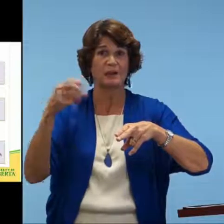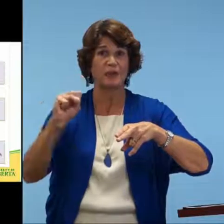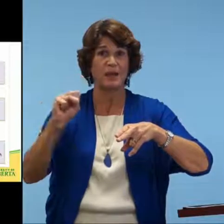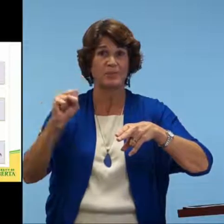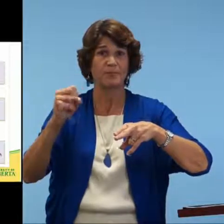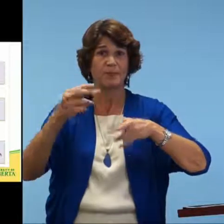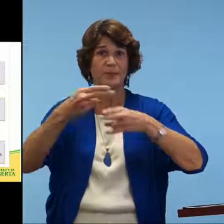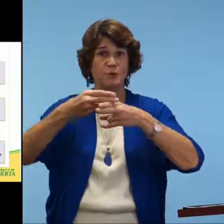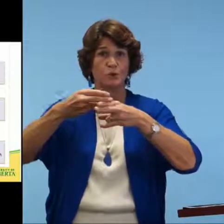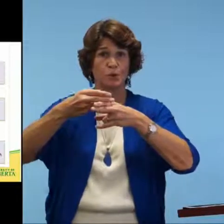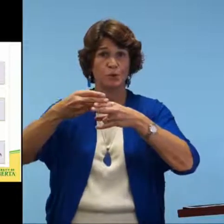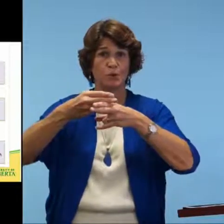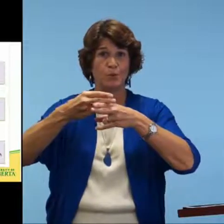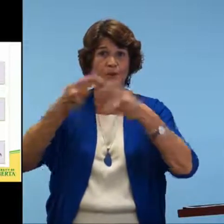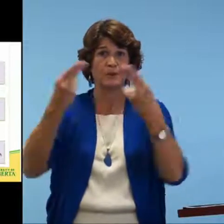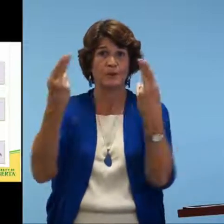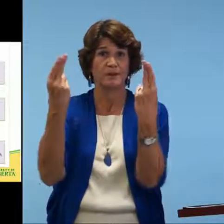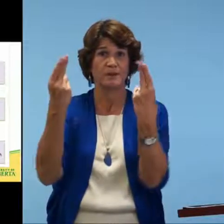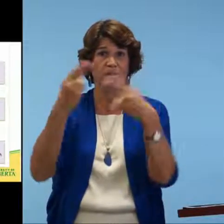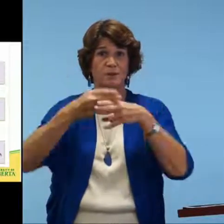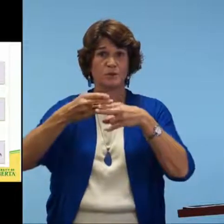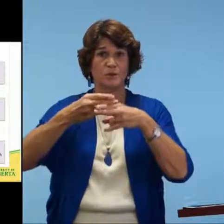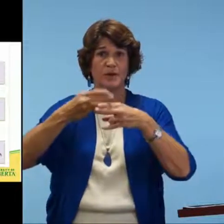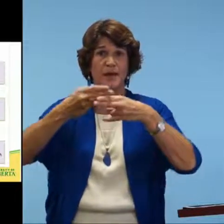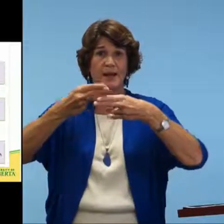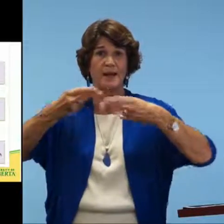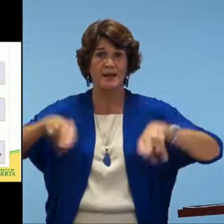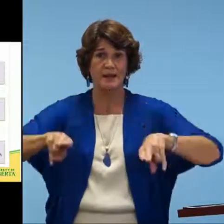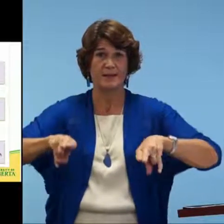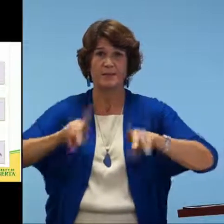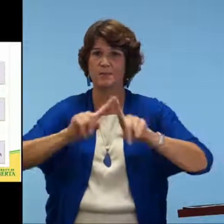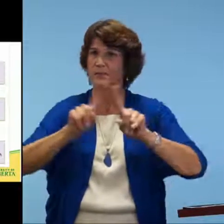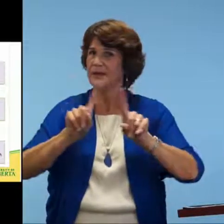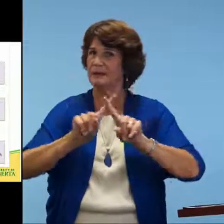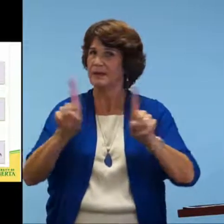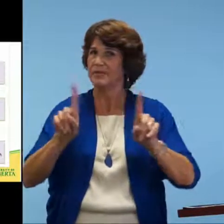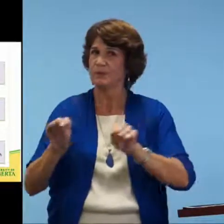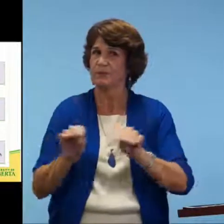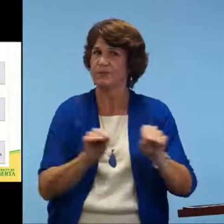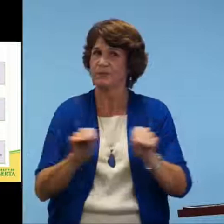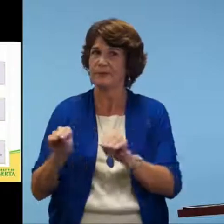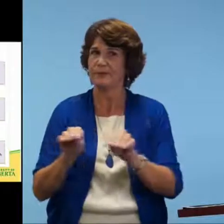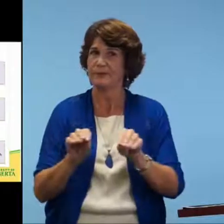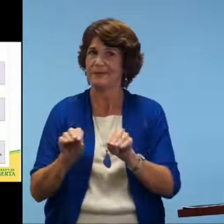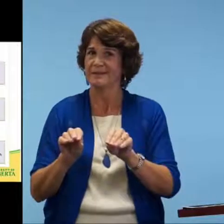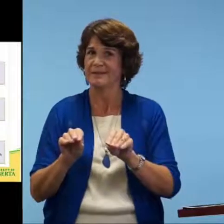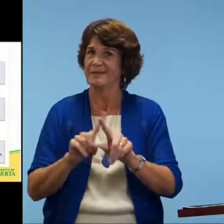So that has the same hand shape as the sign for soon, but the movement is different.